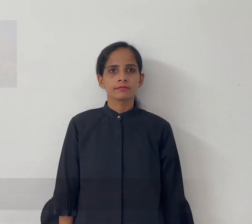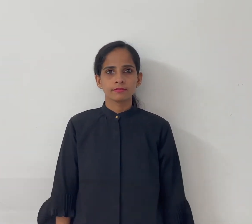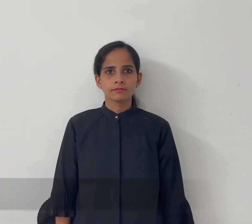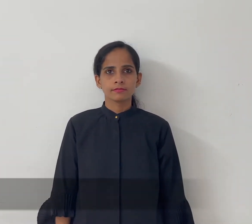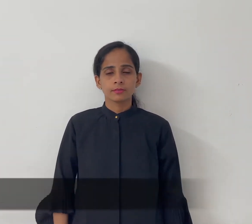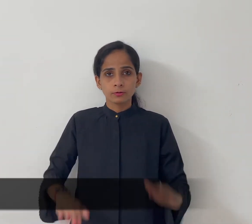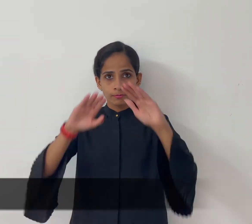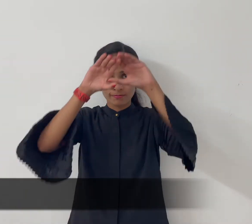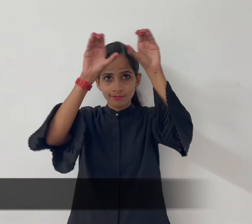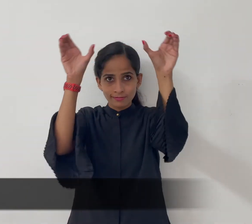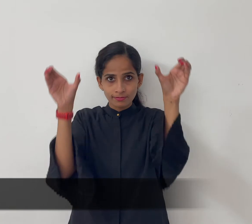india gate